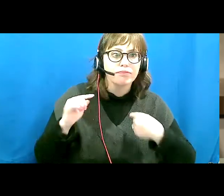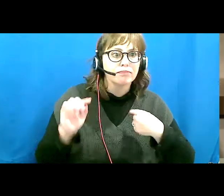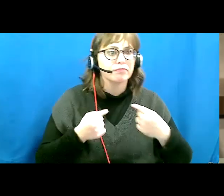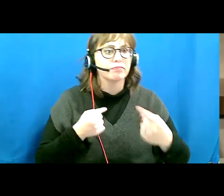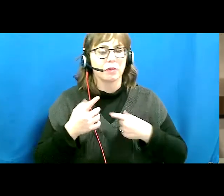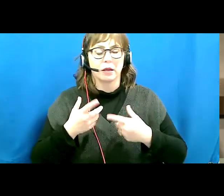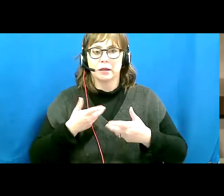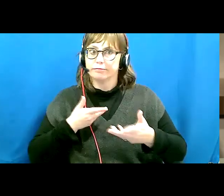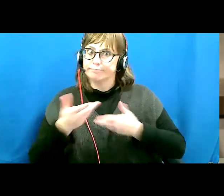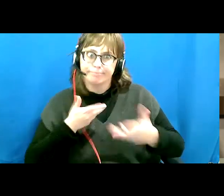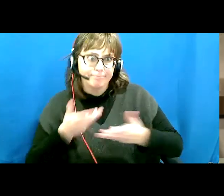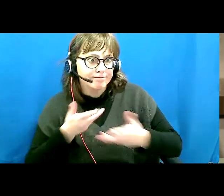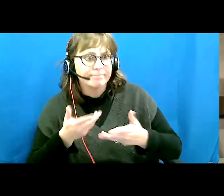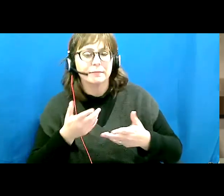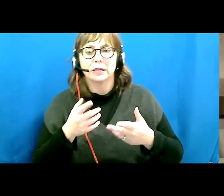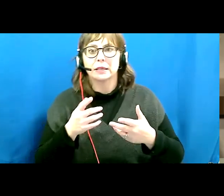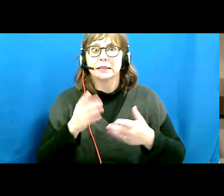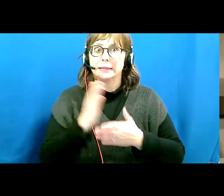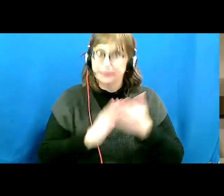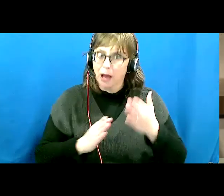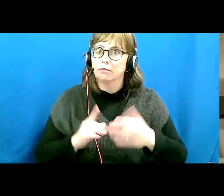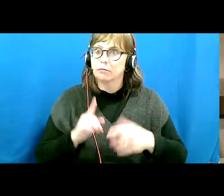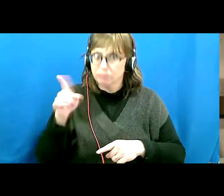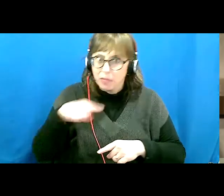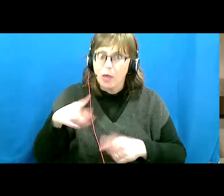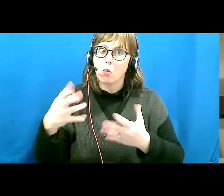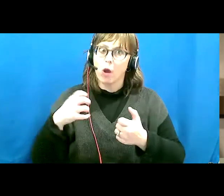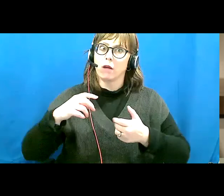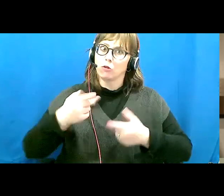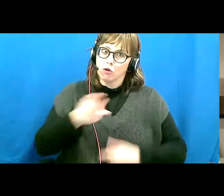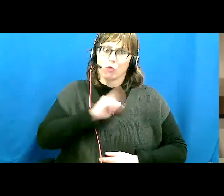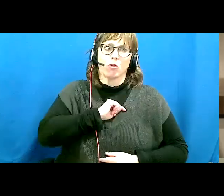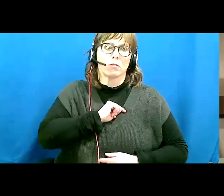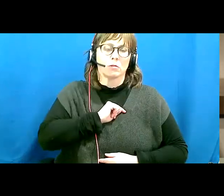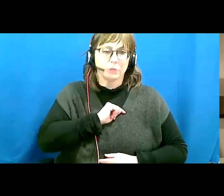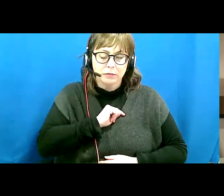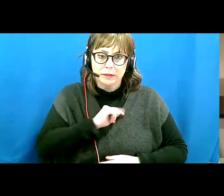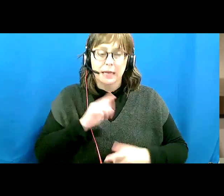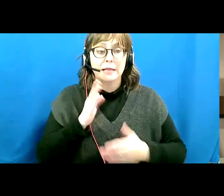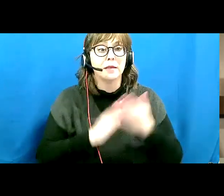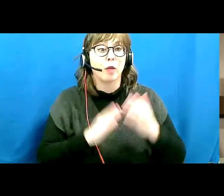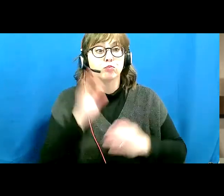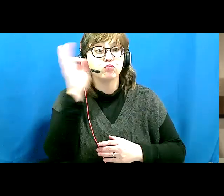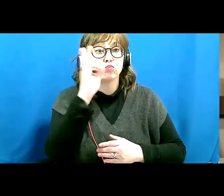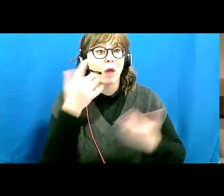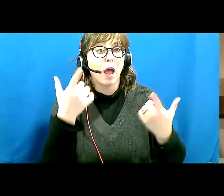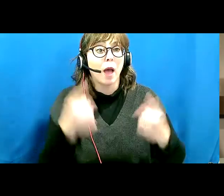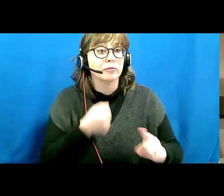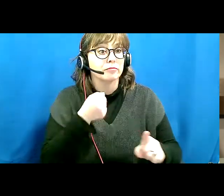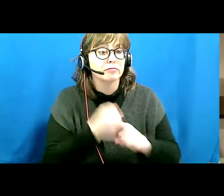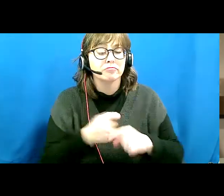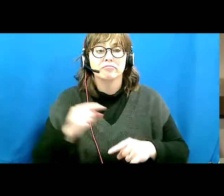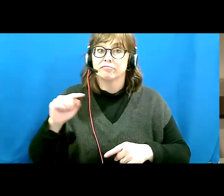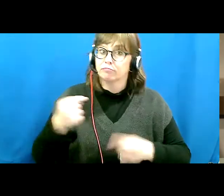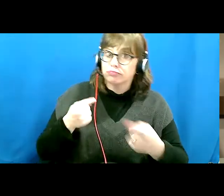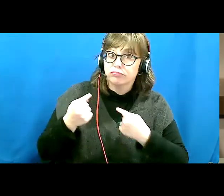interactions with people, some who intended to hurt my feelings and others who did so through ignorance. The names that I've been called are not